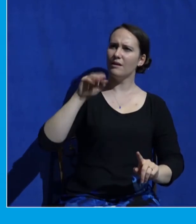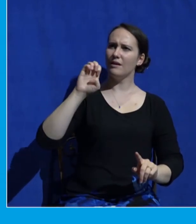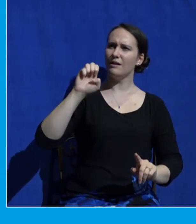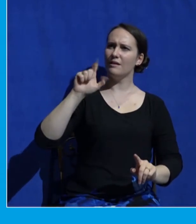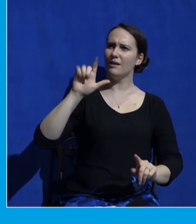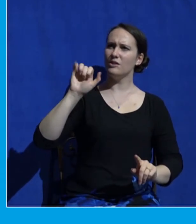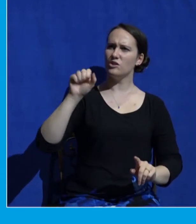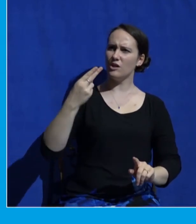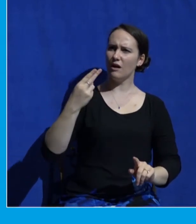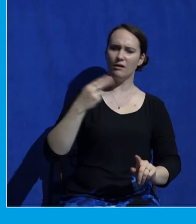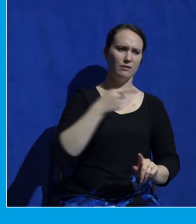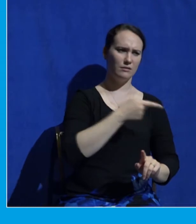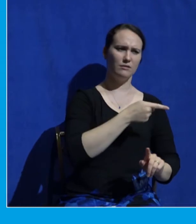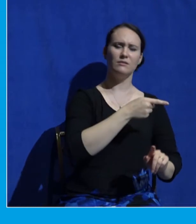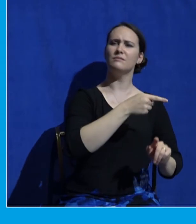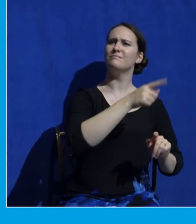people doing to him whatever they please.